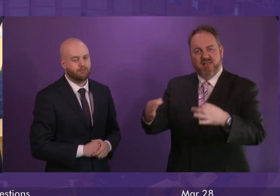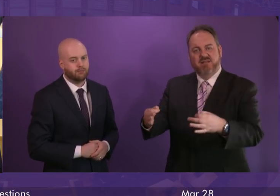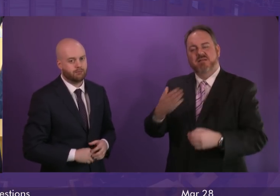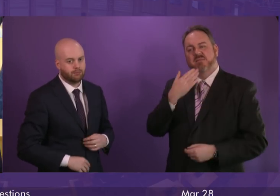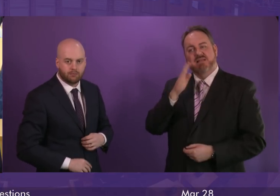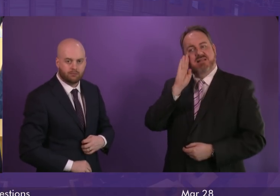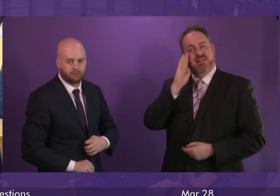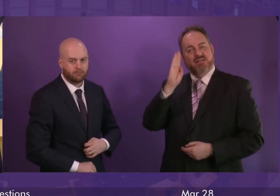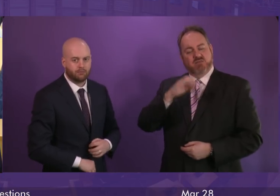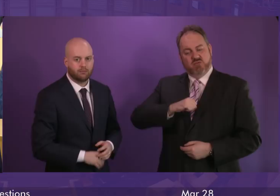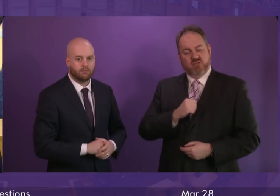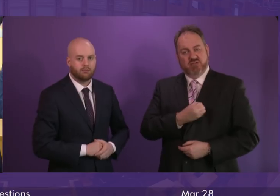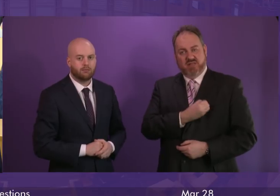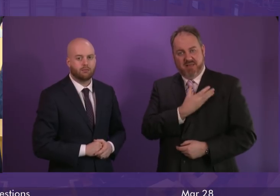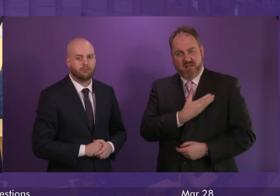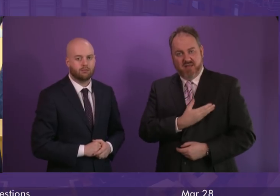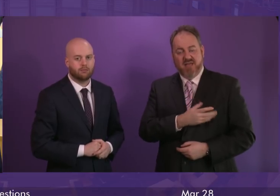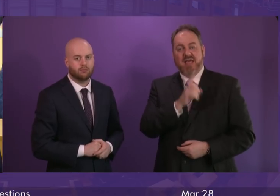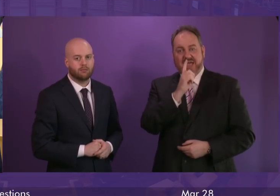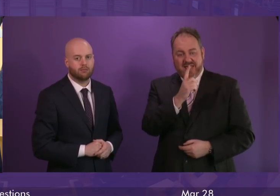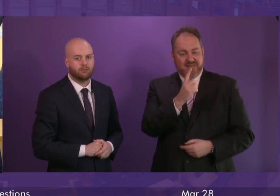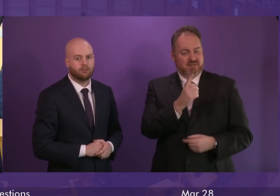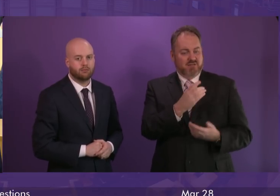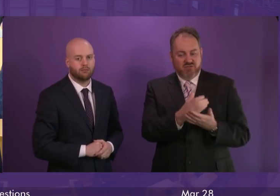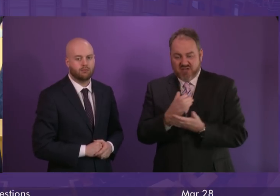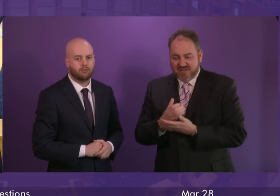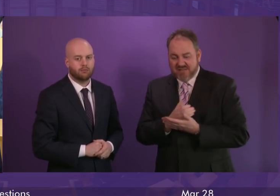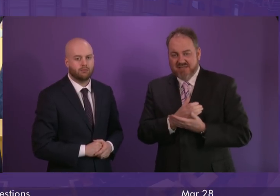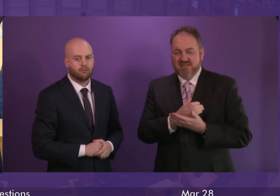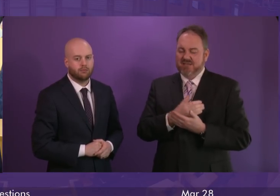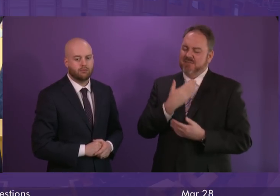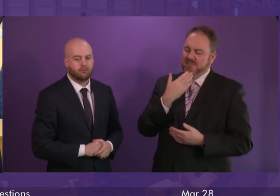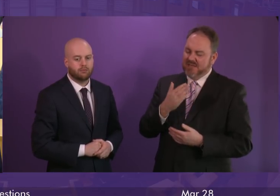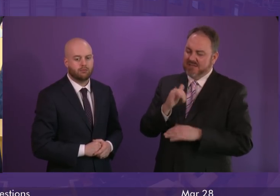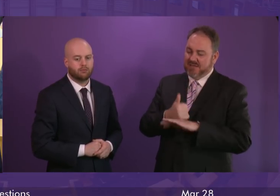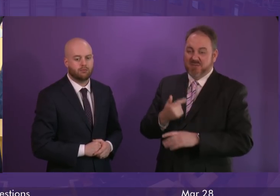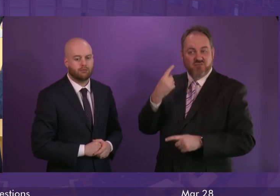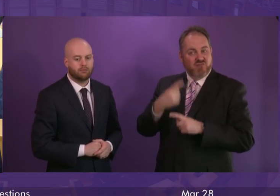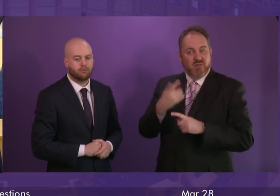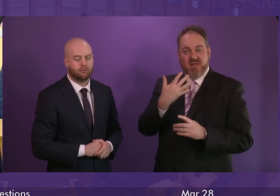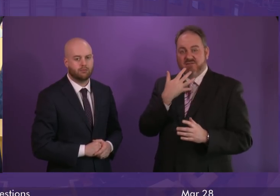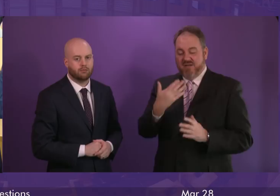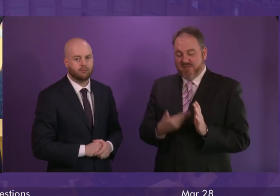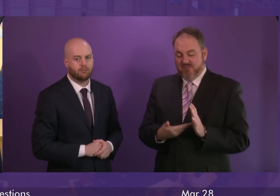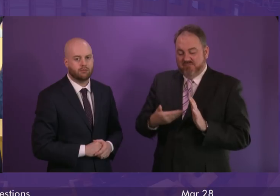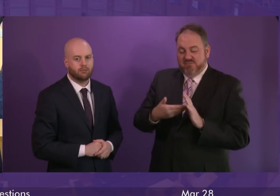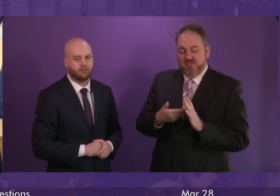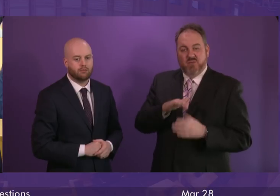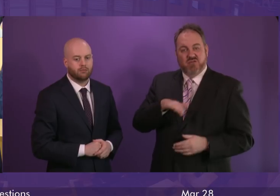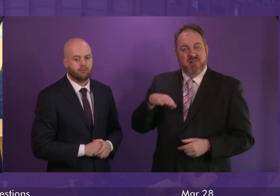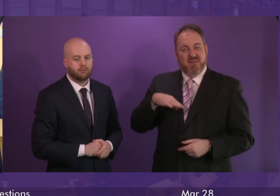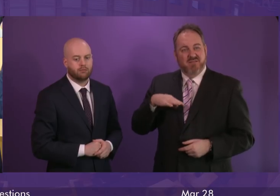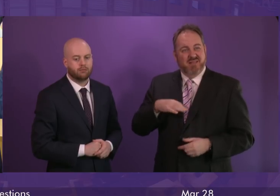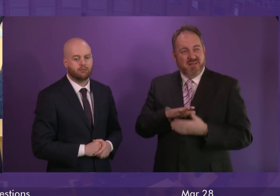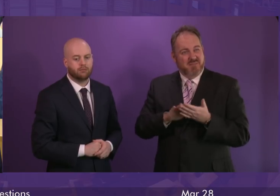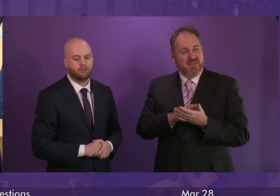to Scottish Labour, children's charities, faith groups and academics and immediately implement a £5 supplement to child benefit which has left tens